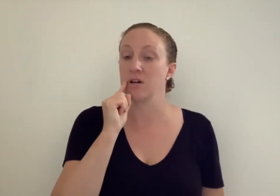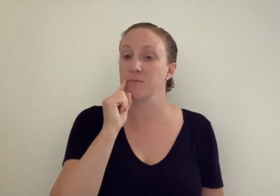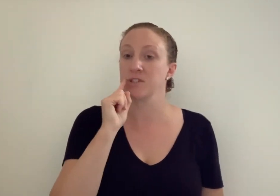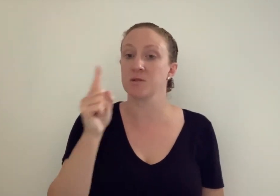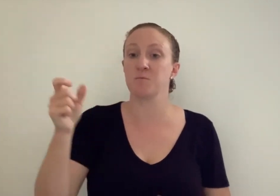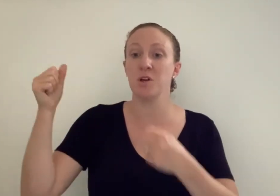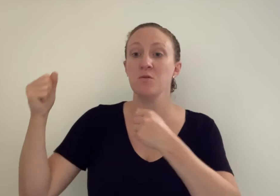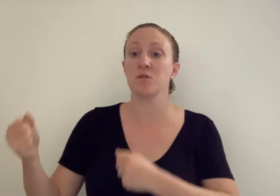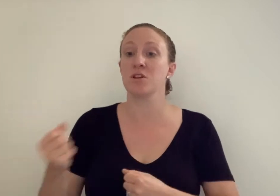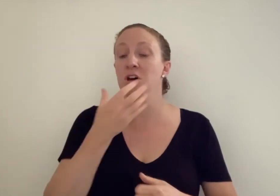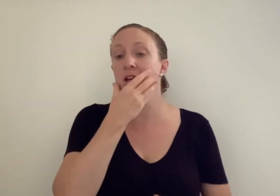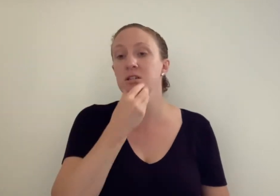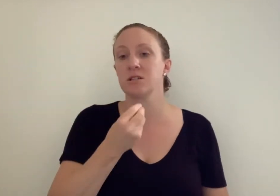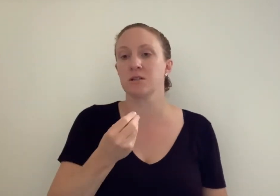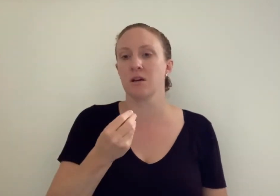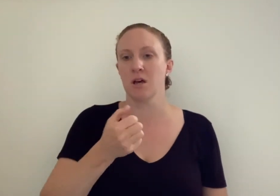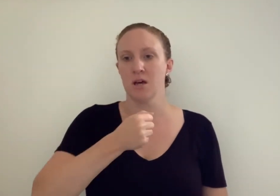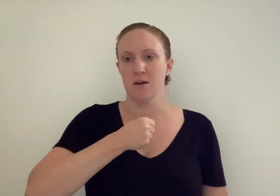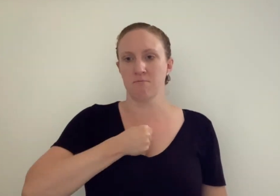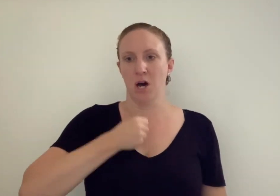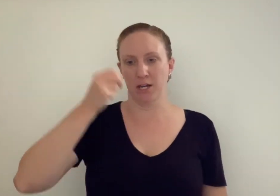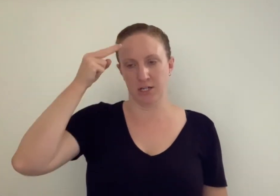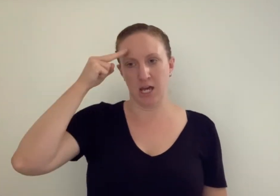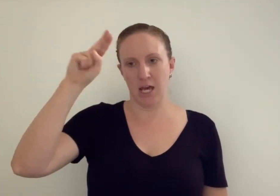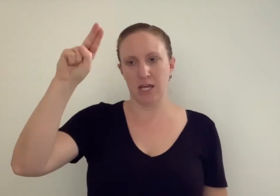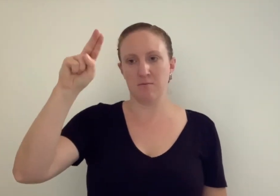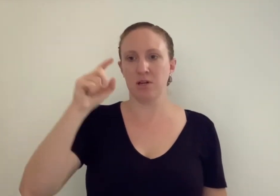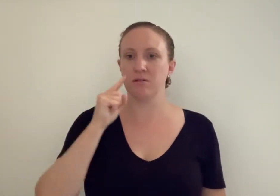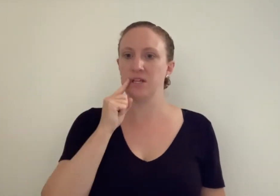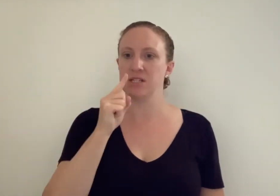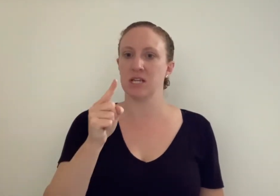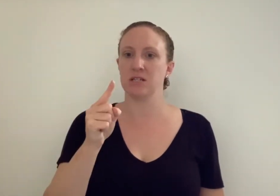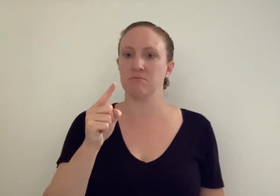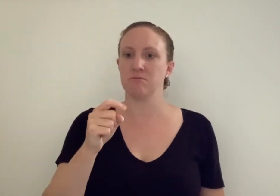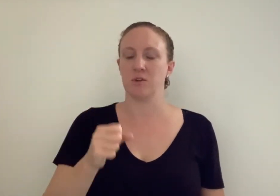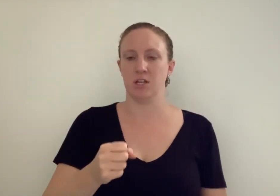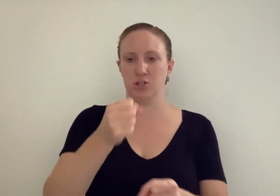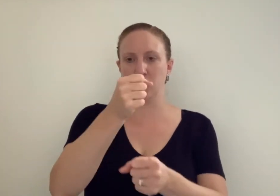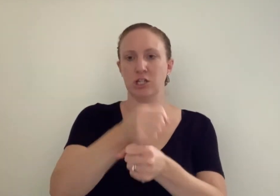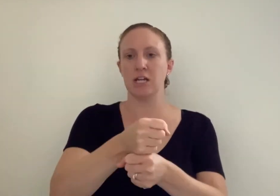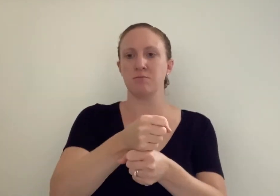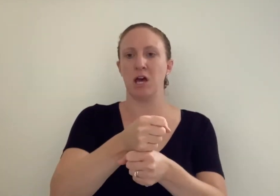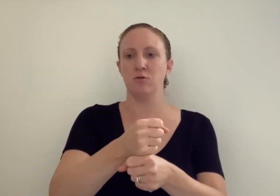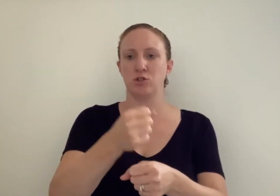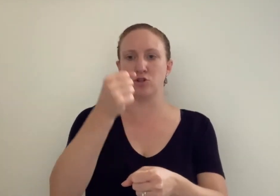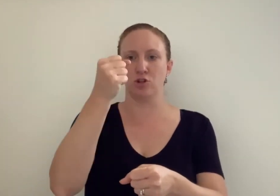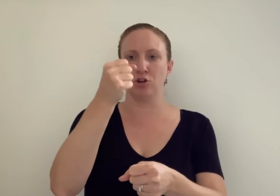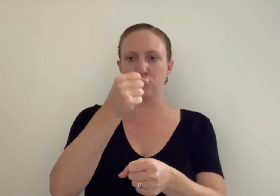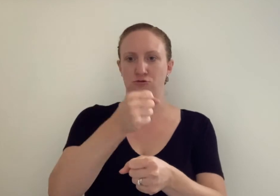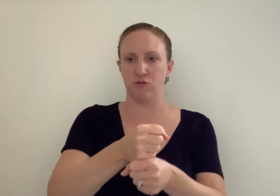Upspoke the knight. My name, he said, is Gadabout the Great.